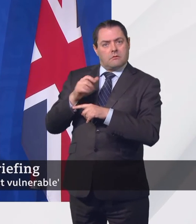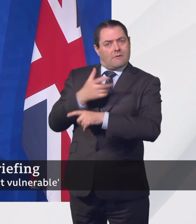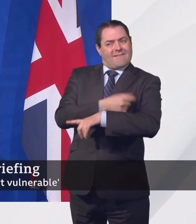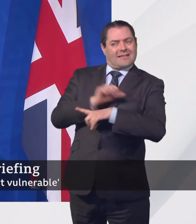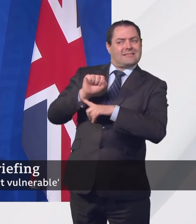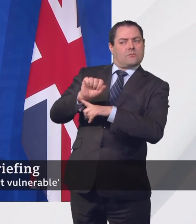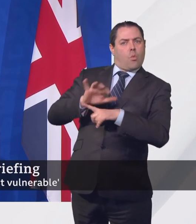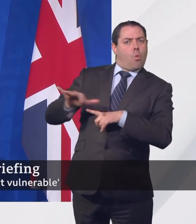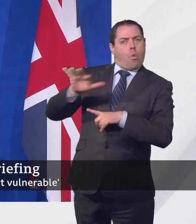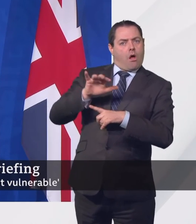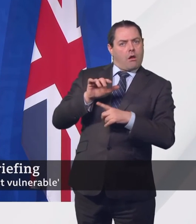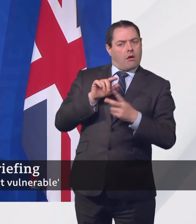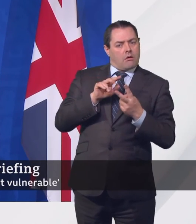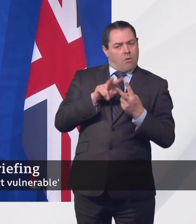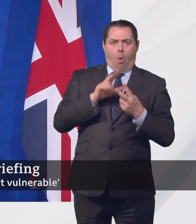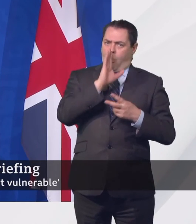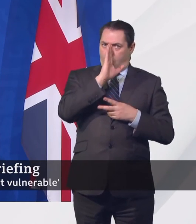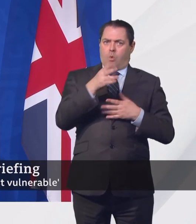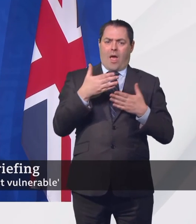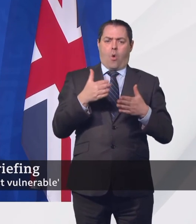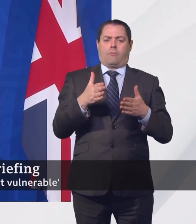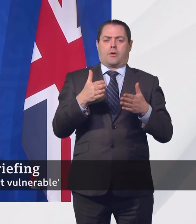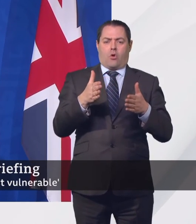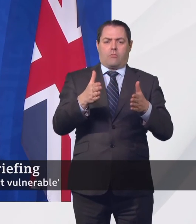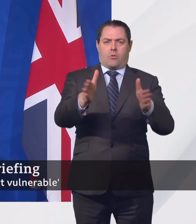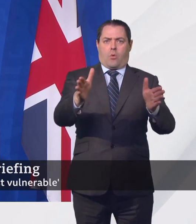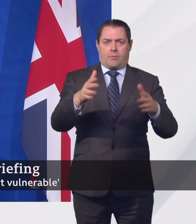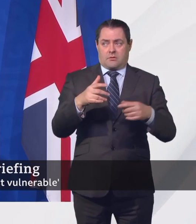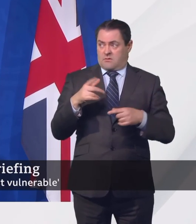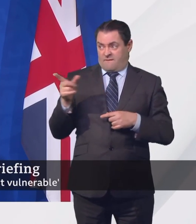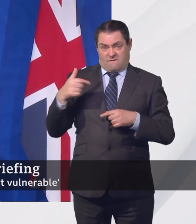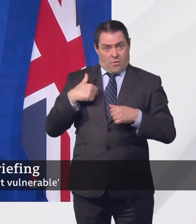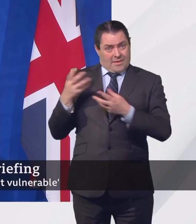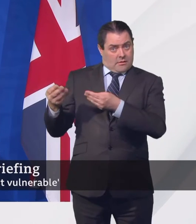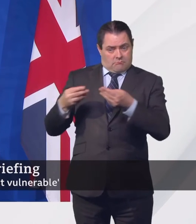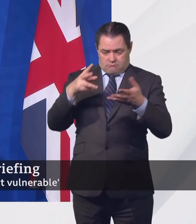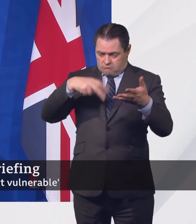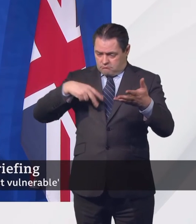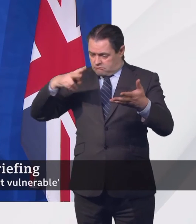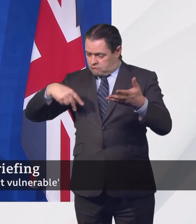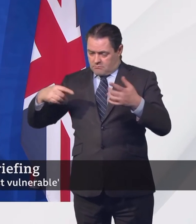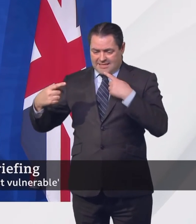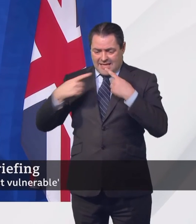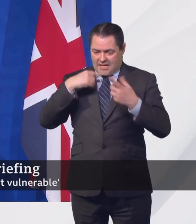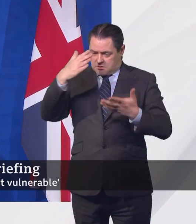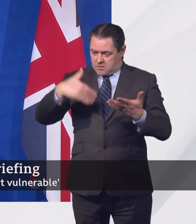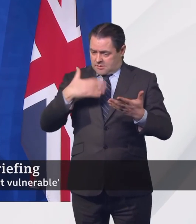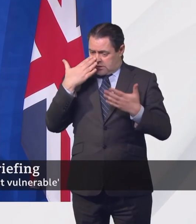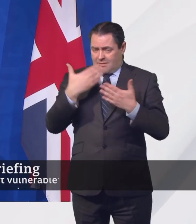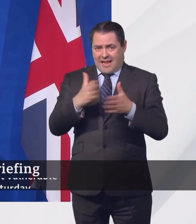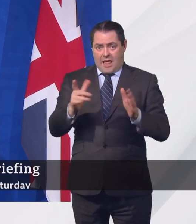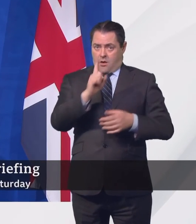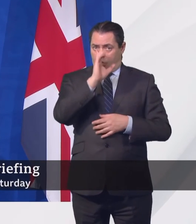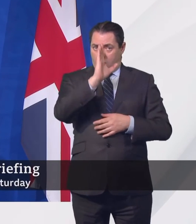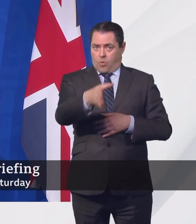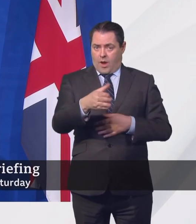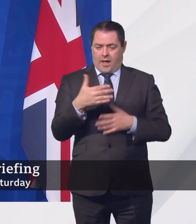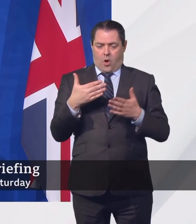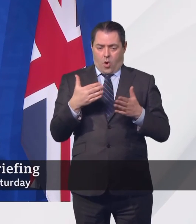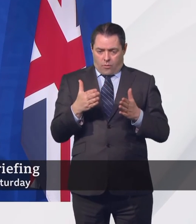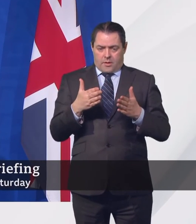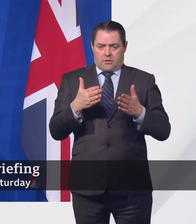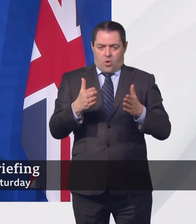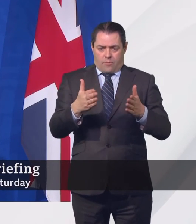I think that I don't see anything in the data right now that would cause us to deviate